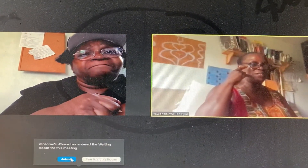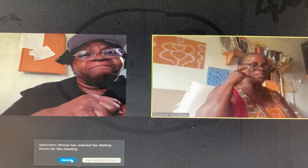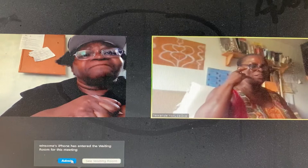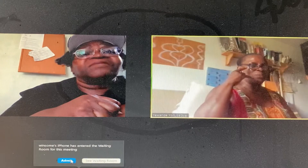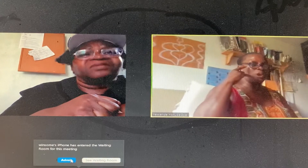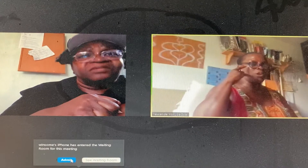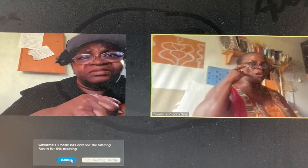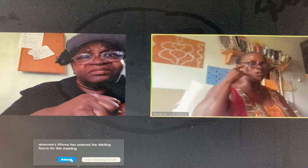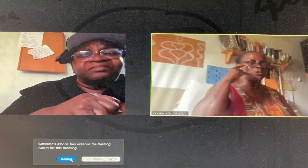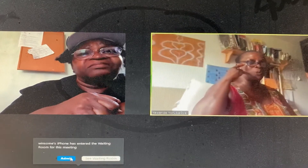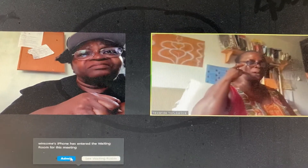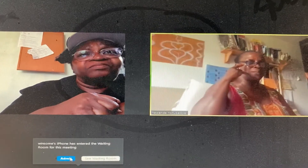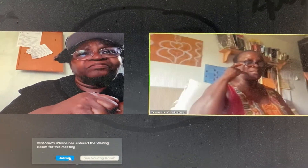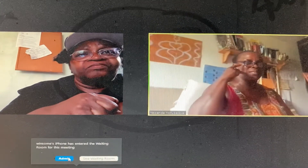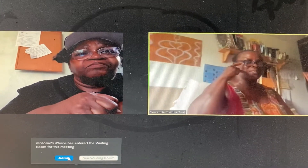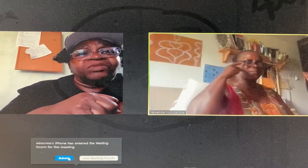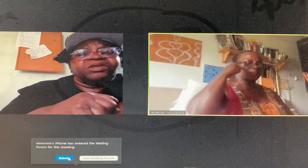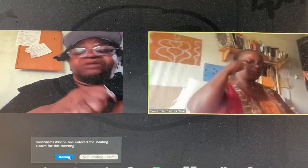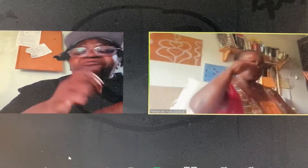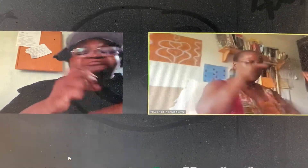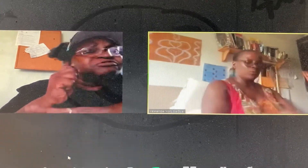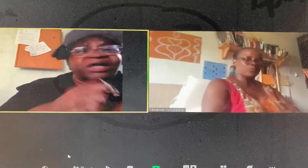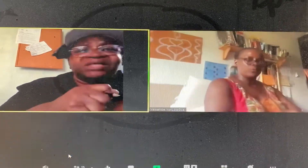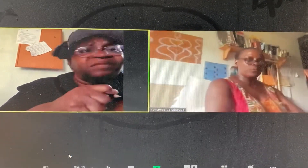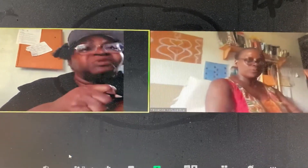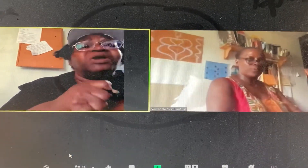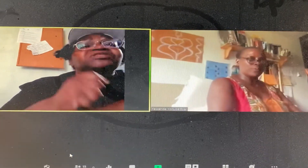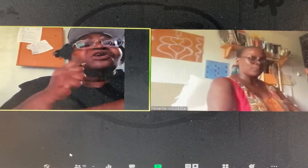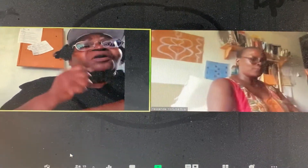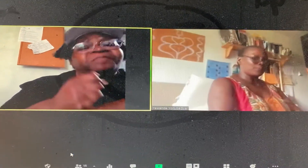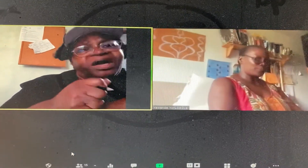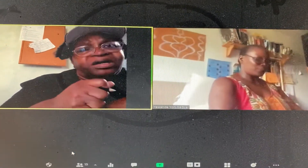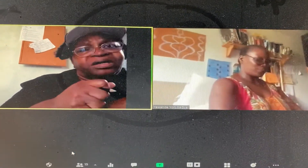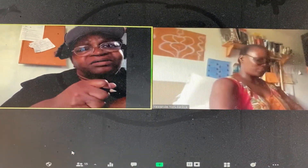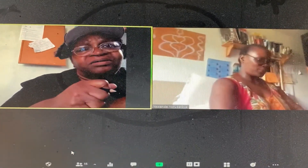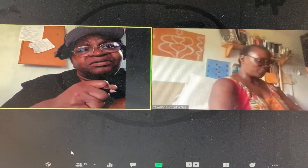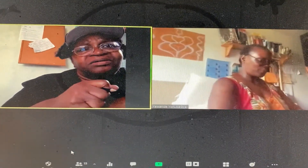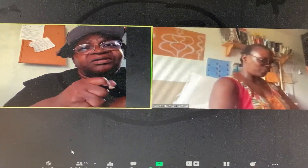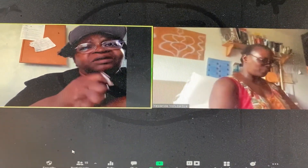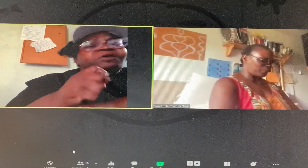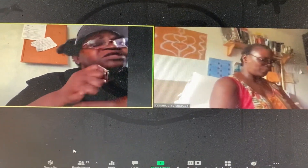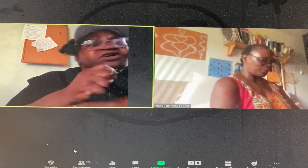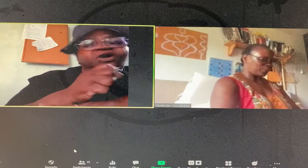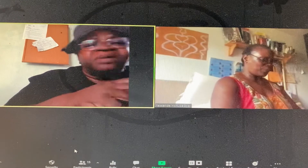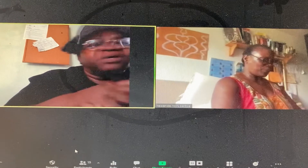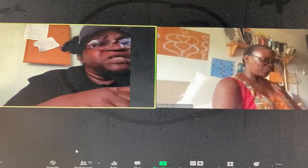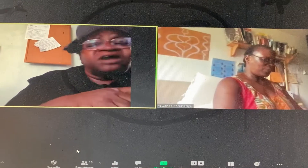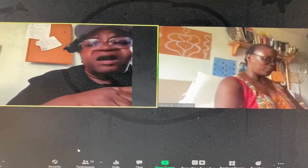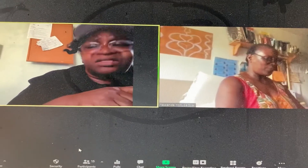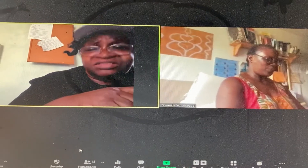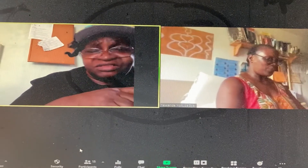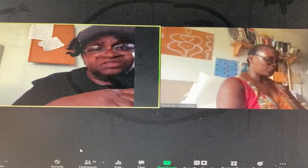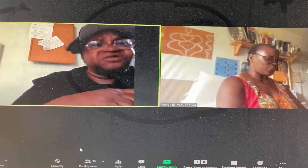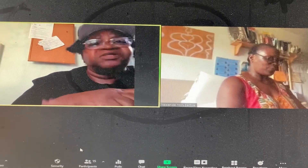What are you going to do about it? Granddad, no one to come back. One to come back where it's hot, sunny.